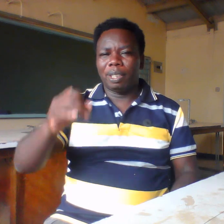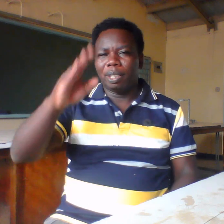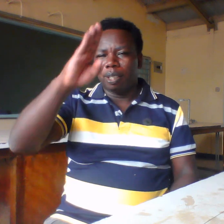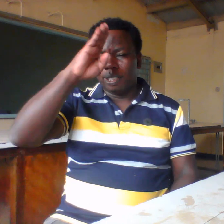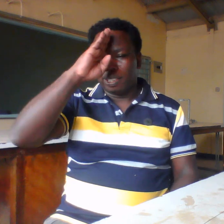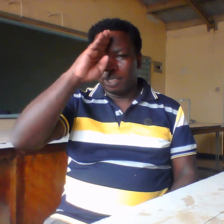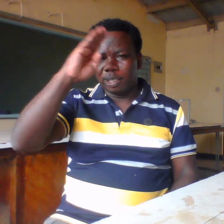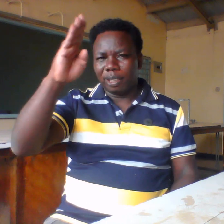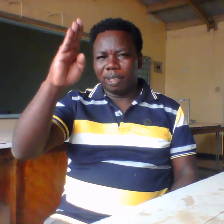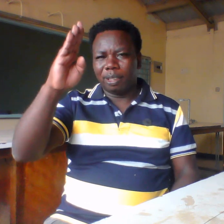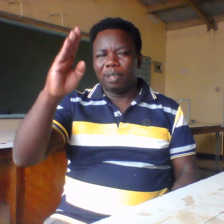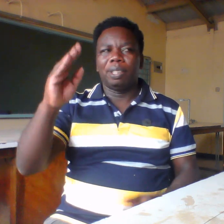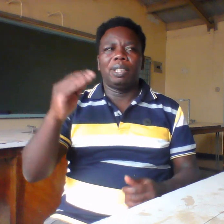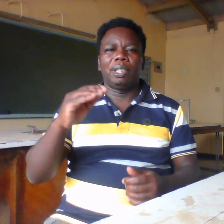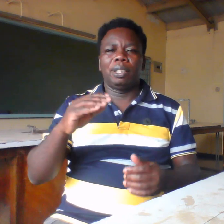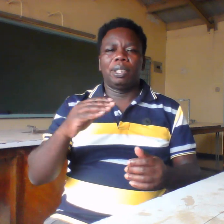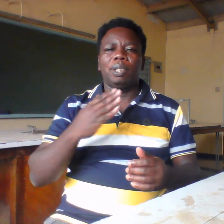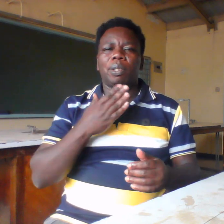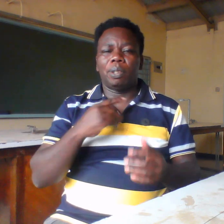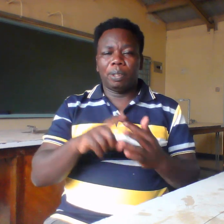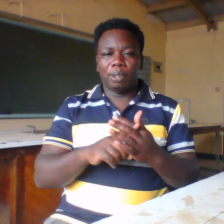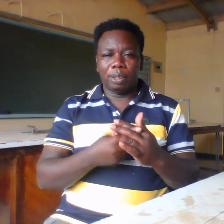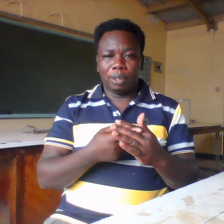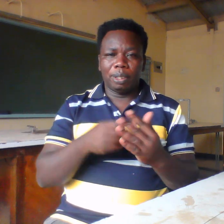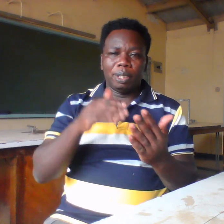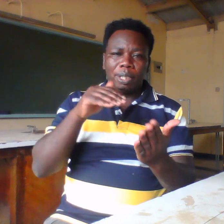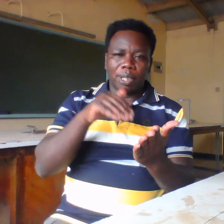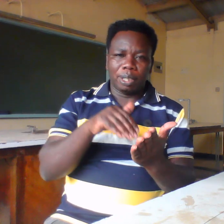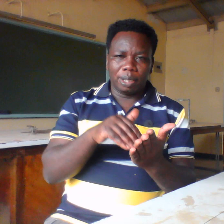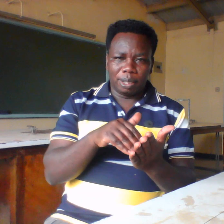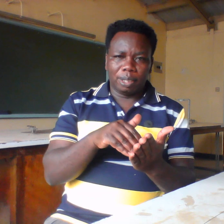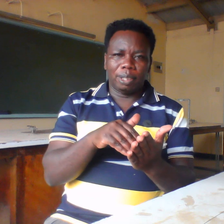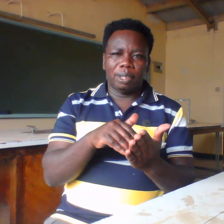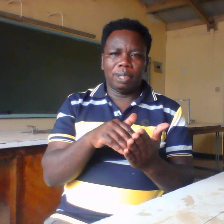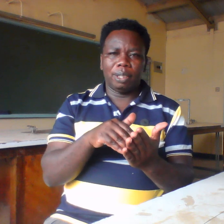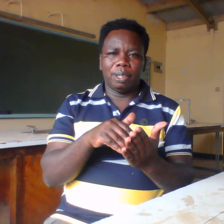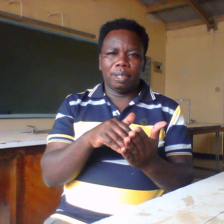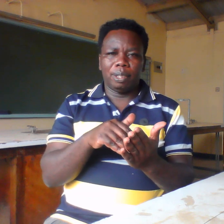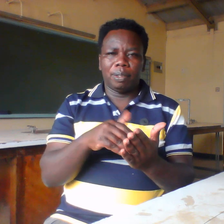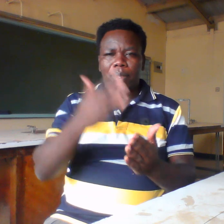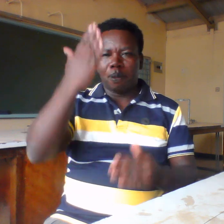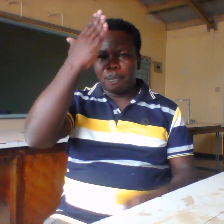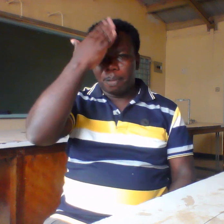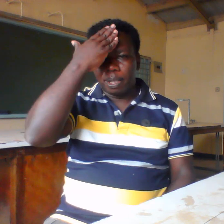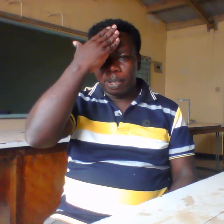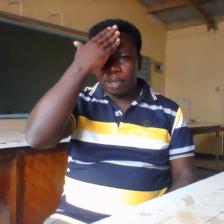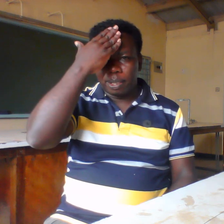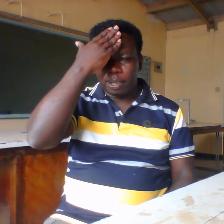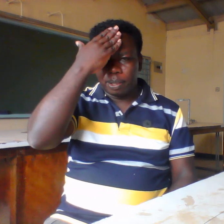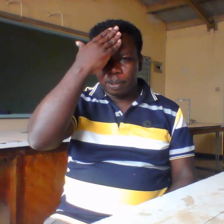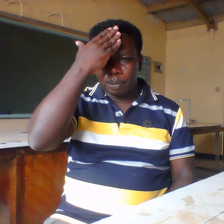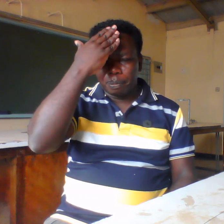my hunger and i do again monday tuesday